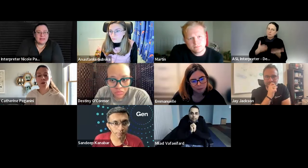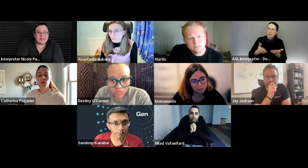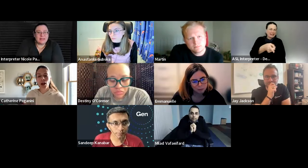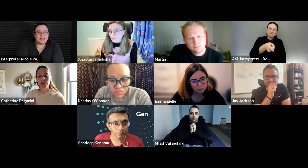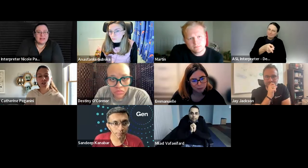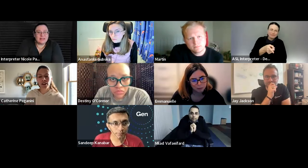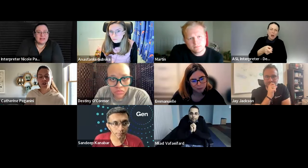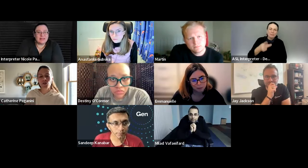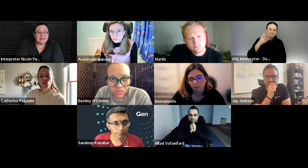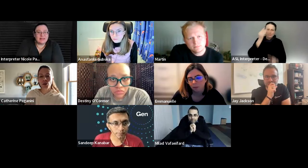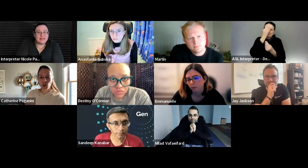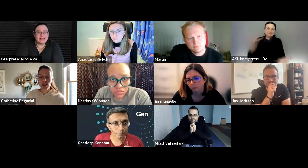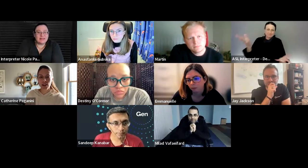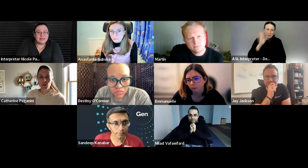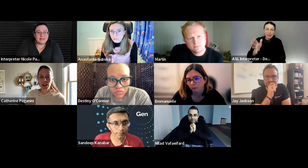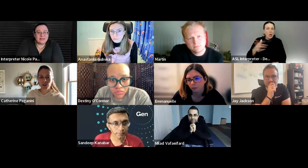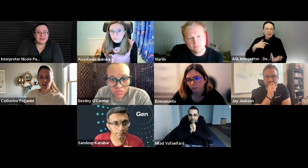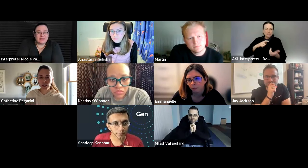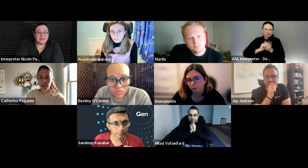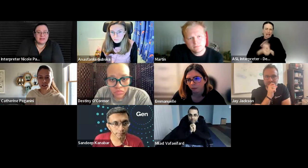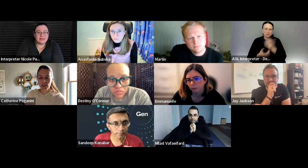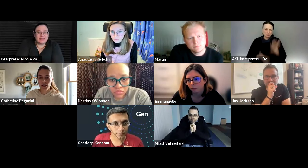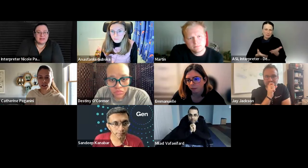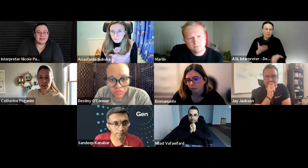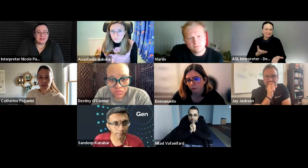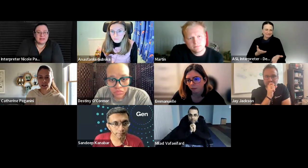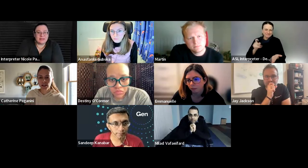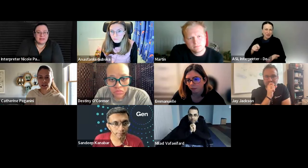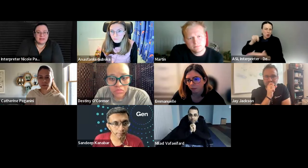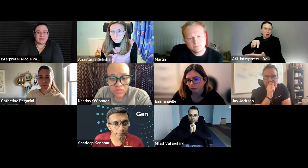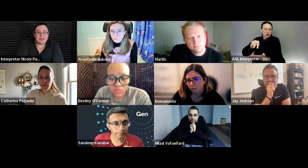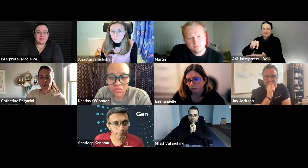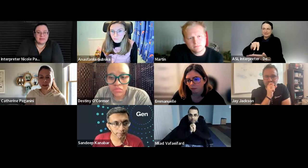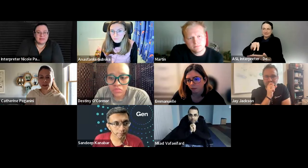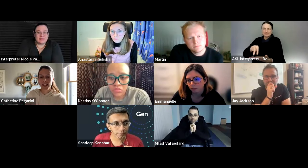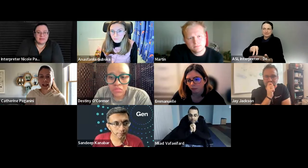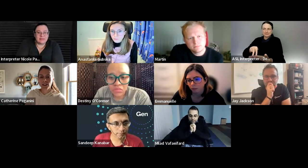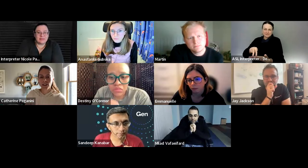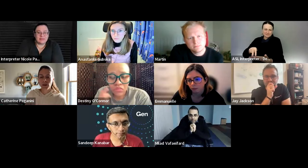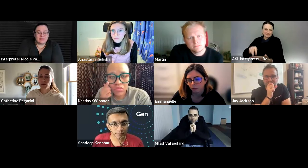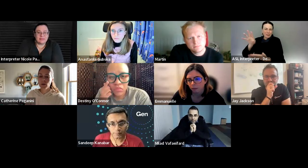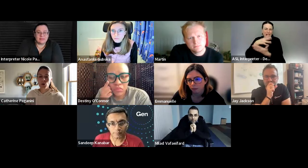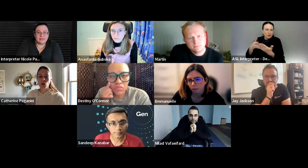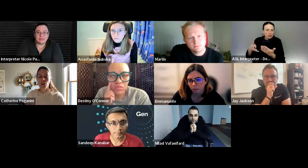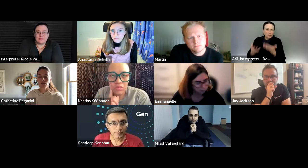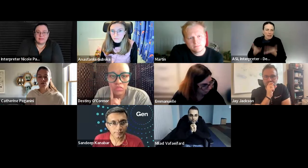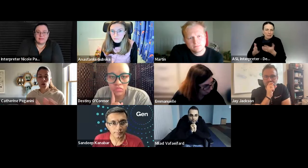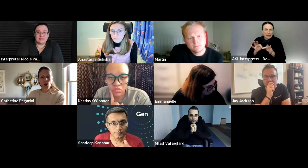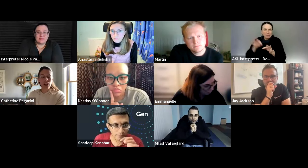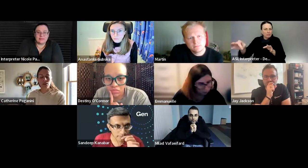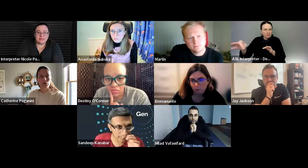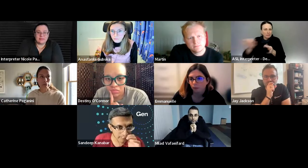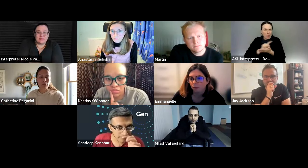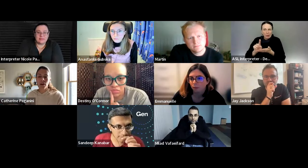we will probably try to switch it then we have to look at um the calendar and maybe we push it